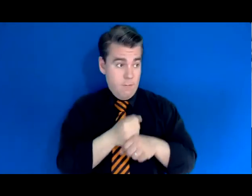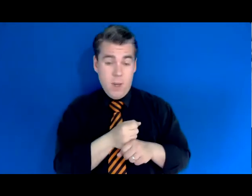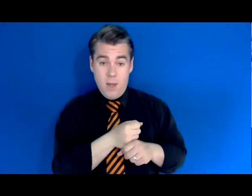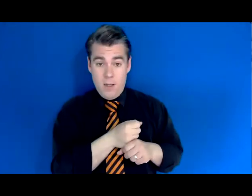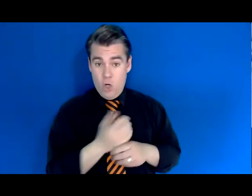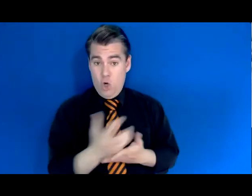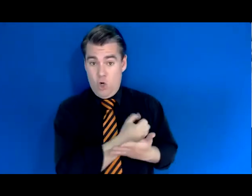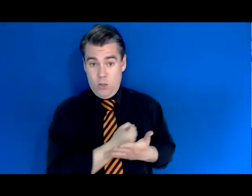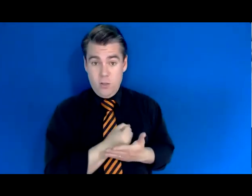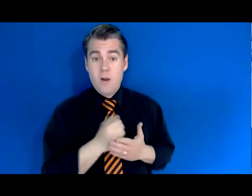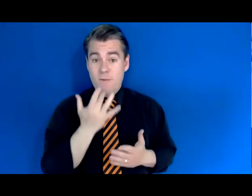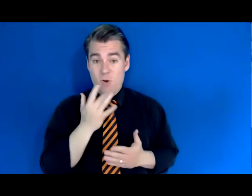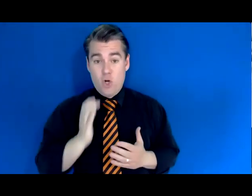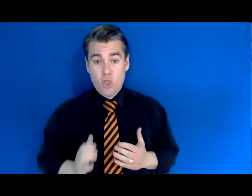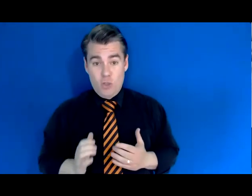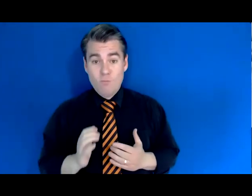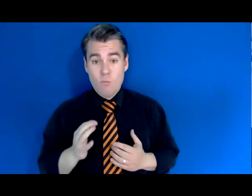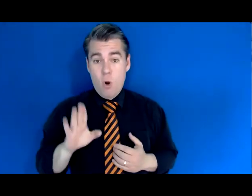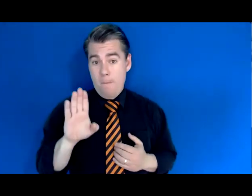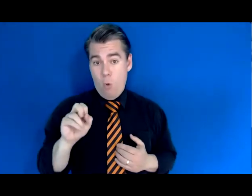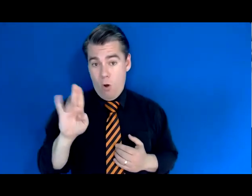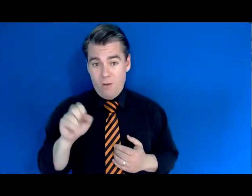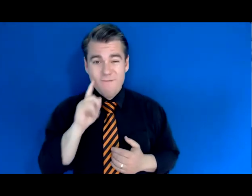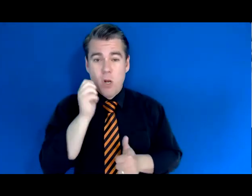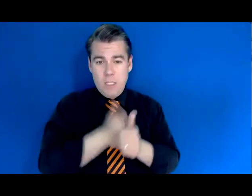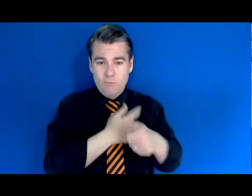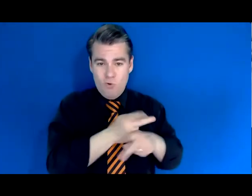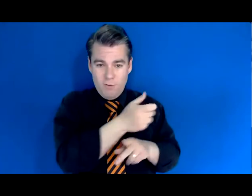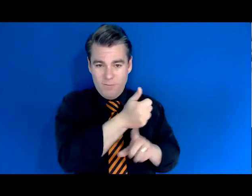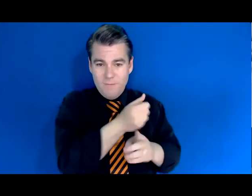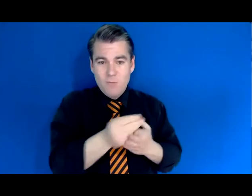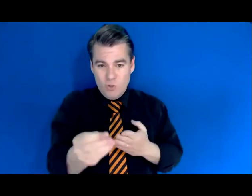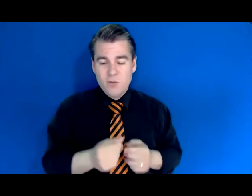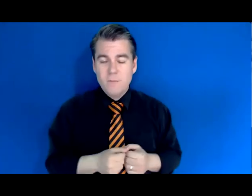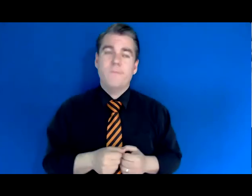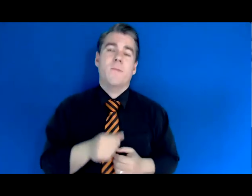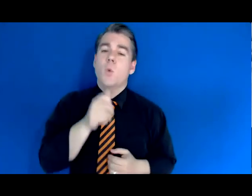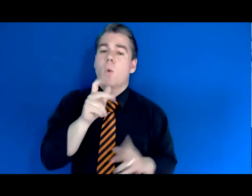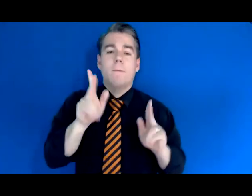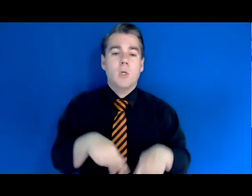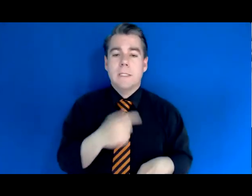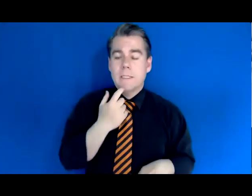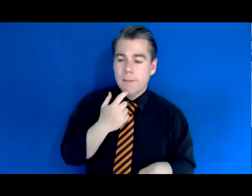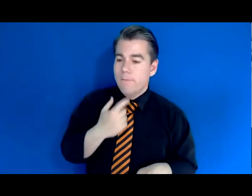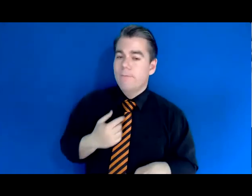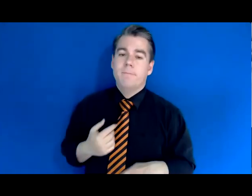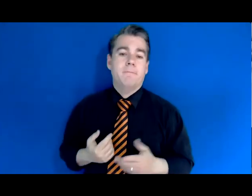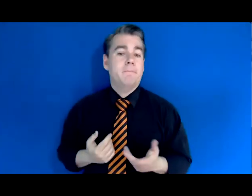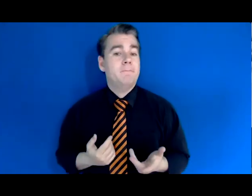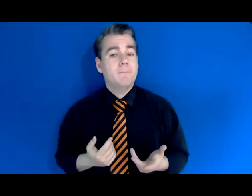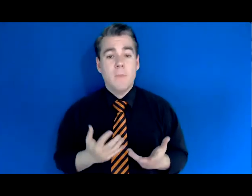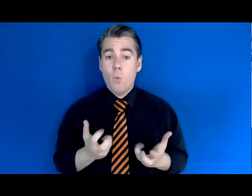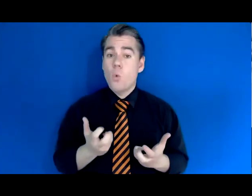each product they purchase. So if this is someone who's saying, you know, I'd really just like to try slim